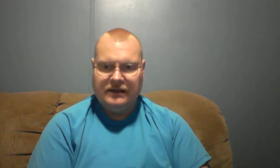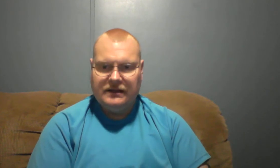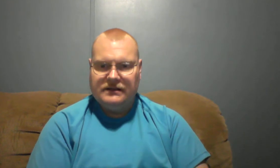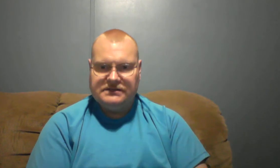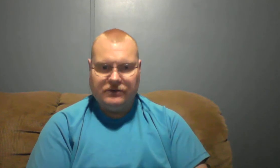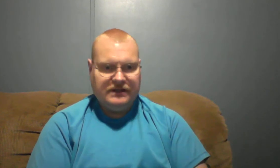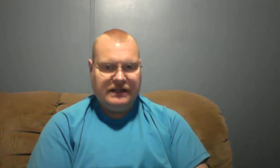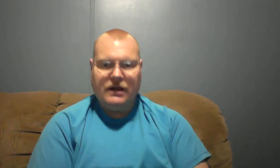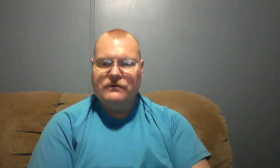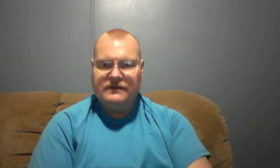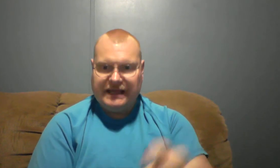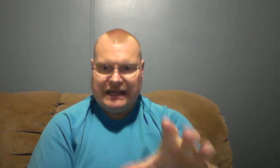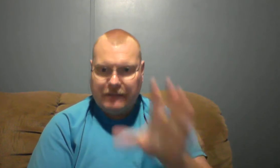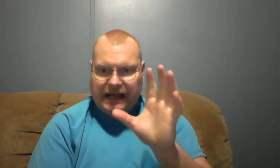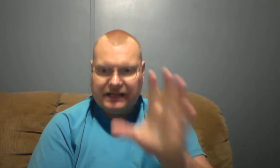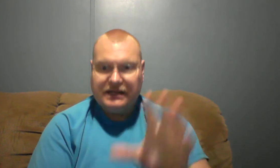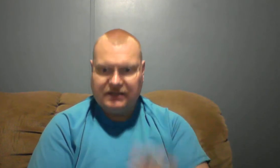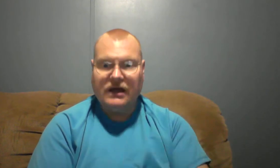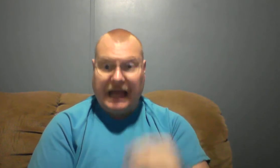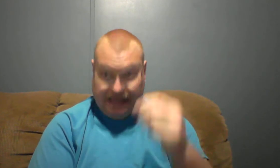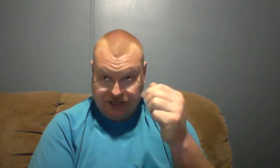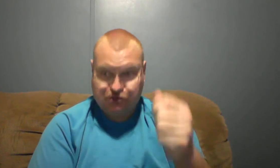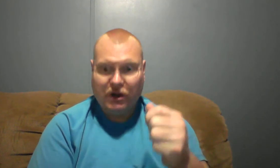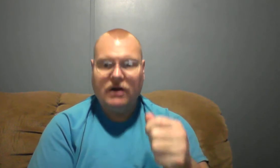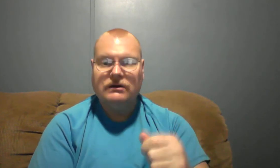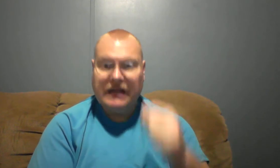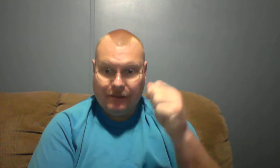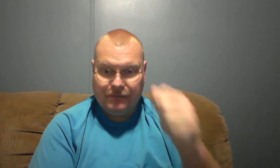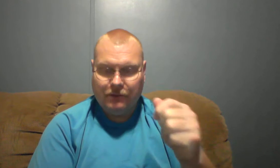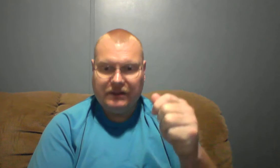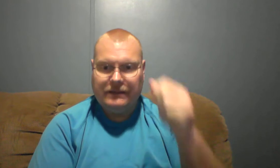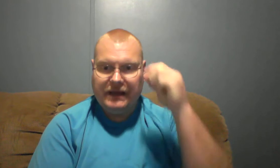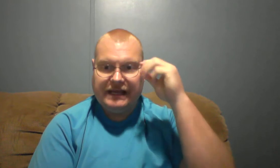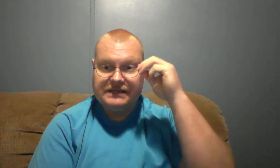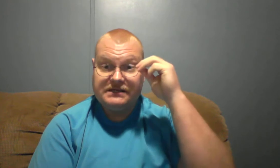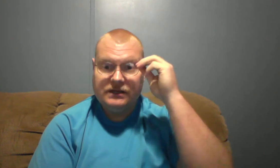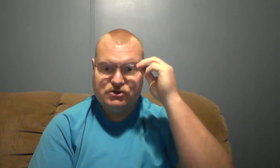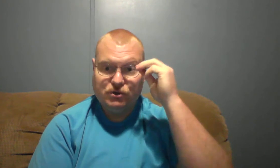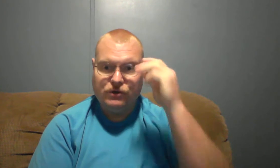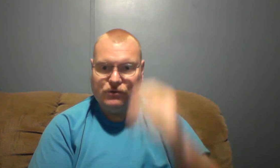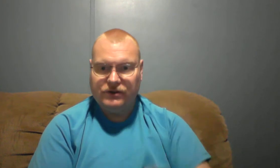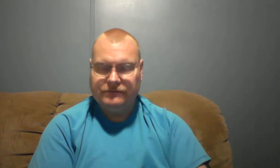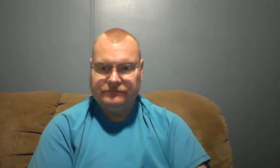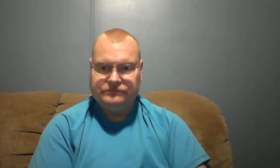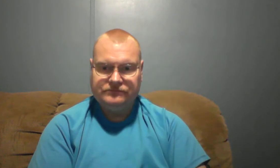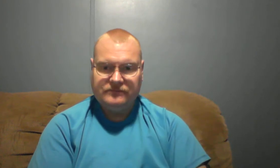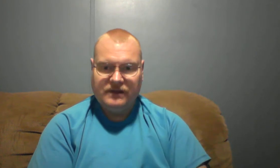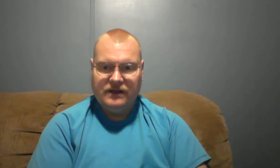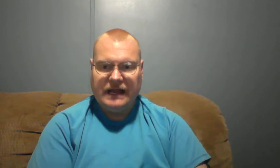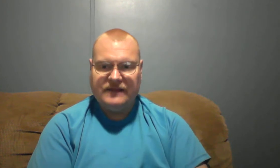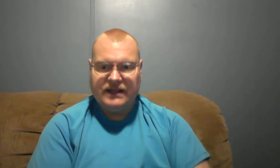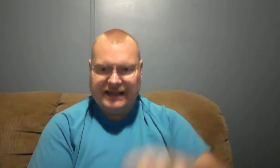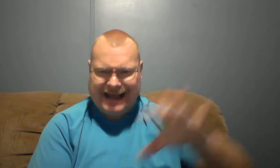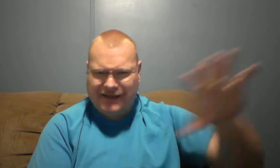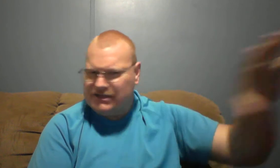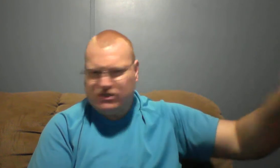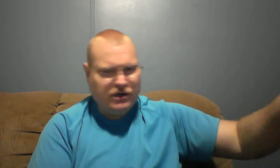So, you know, they can get back to a strong, biblically based truth. And they get now this church